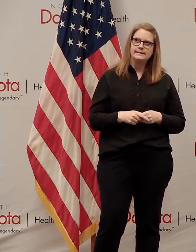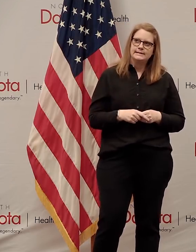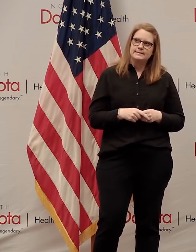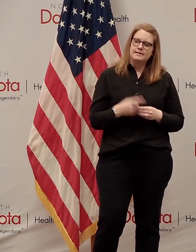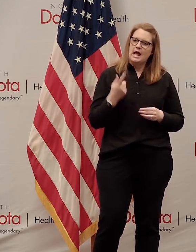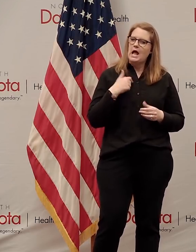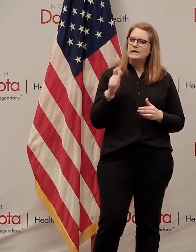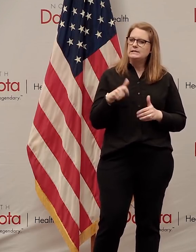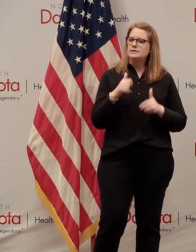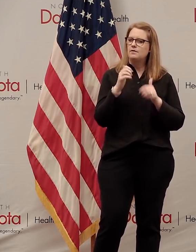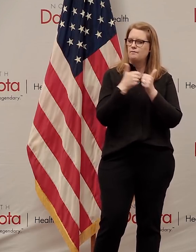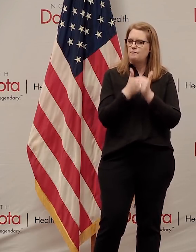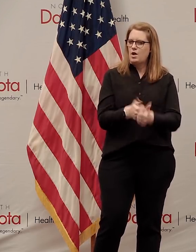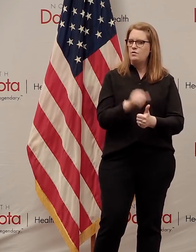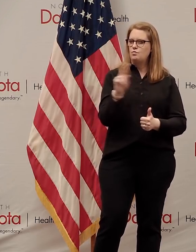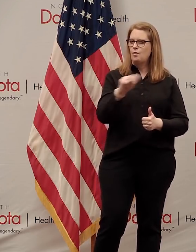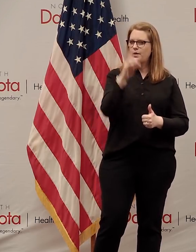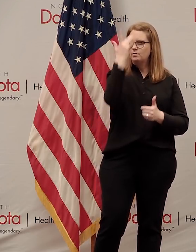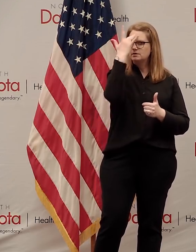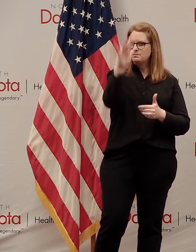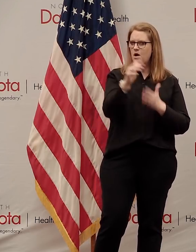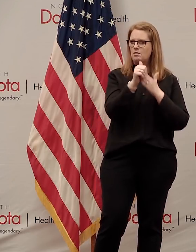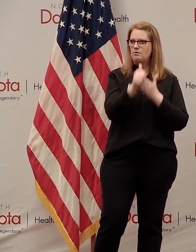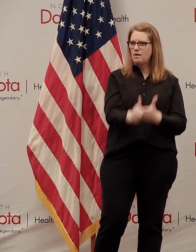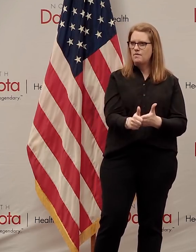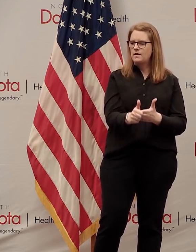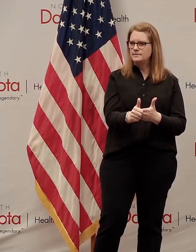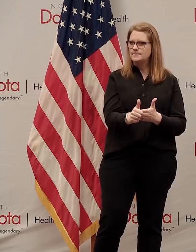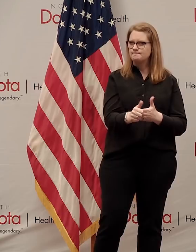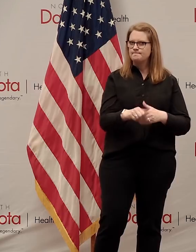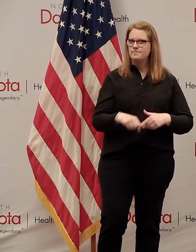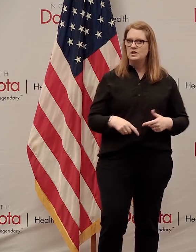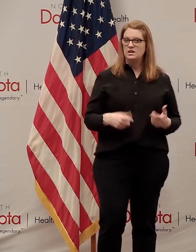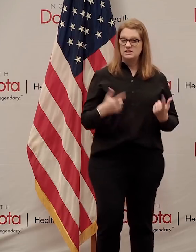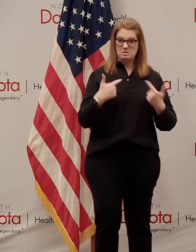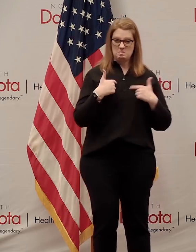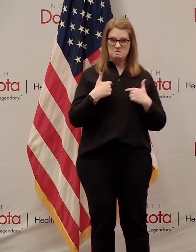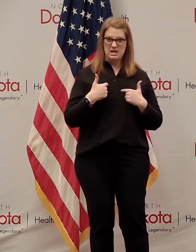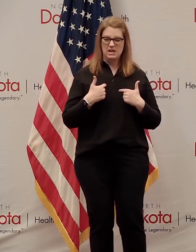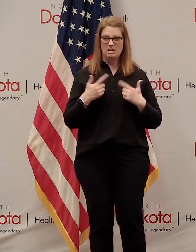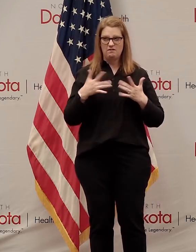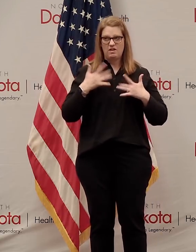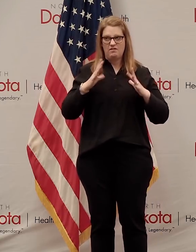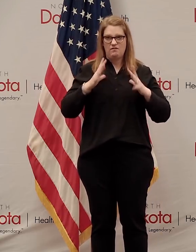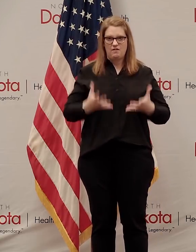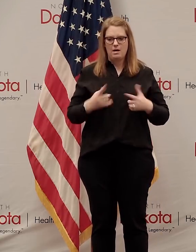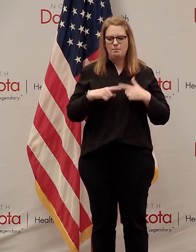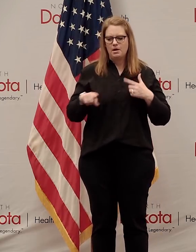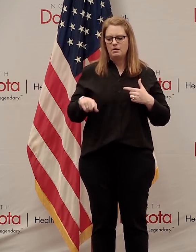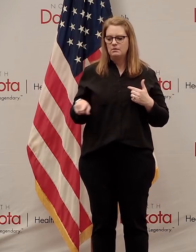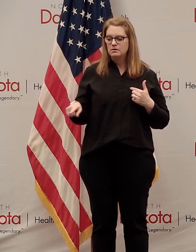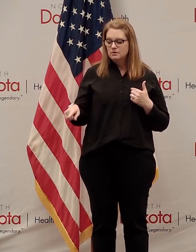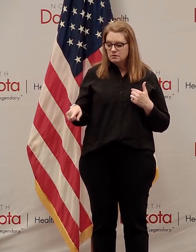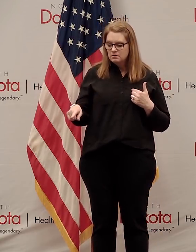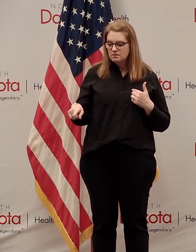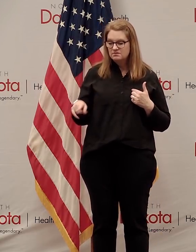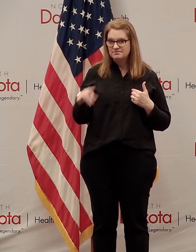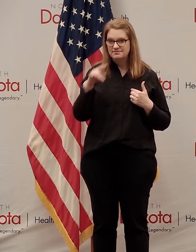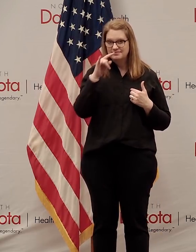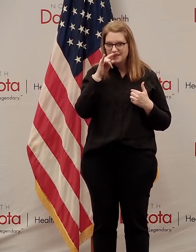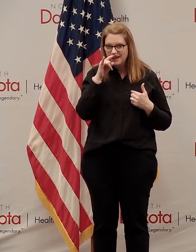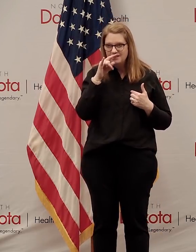Dakota smart guidelines, think about those individuals that are compromised because of their battles with cancer,